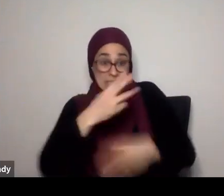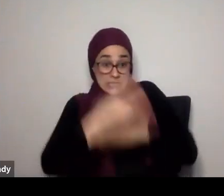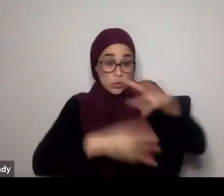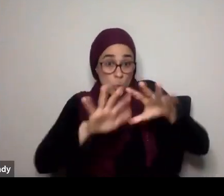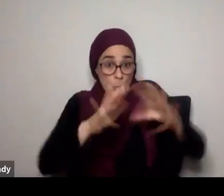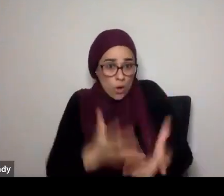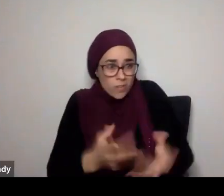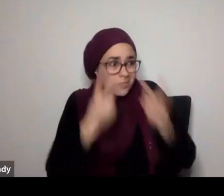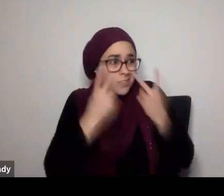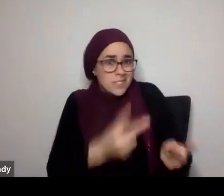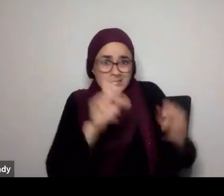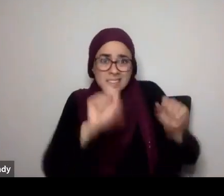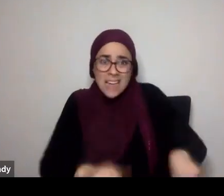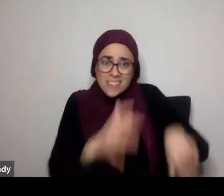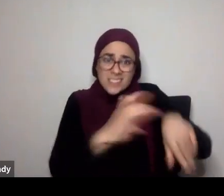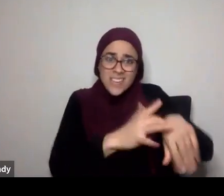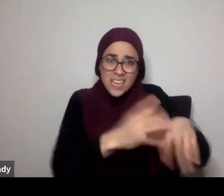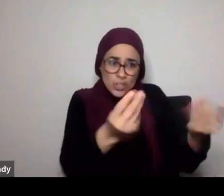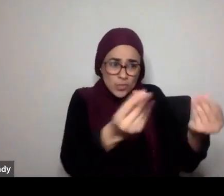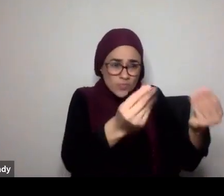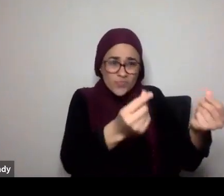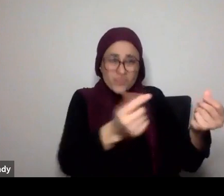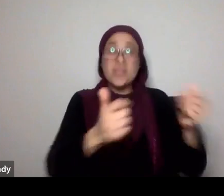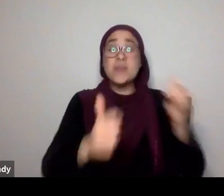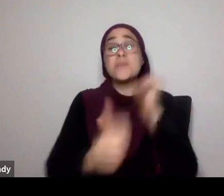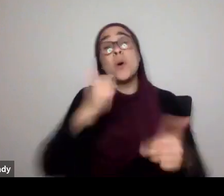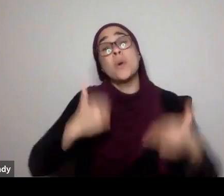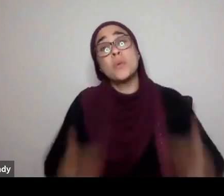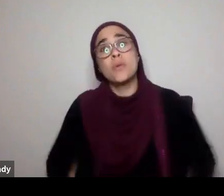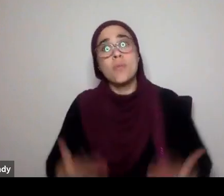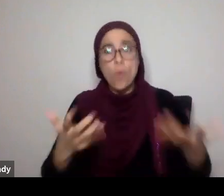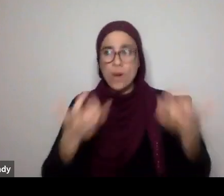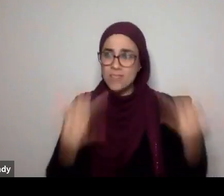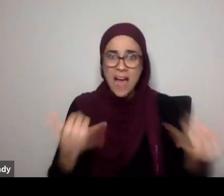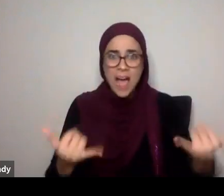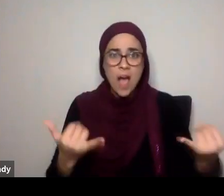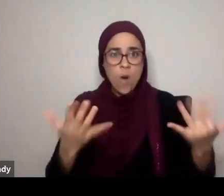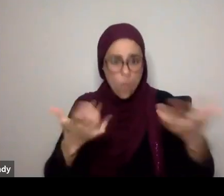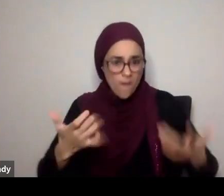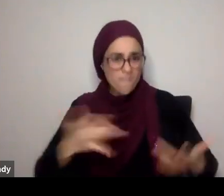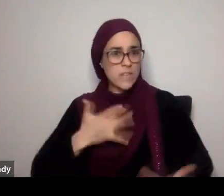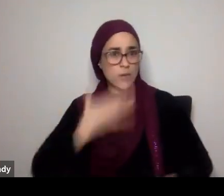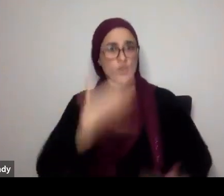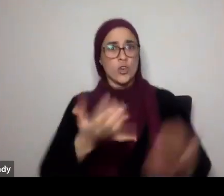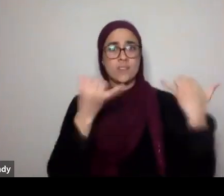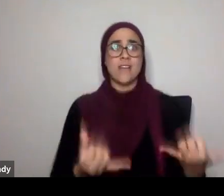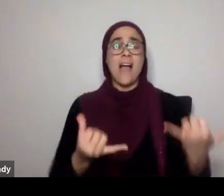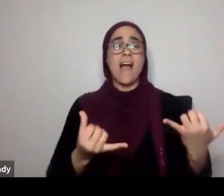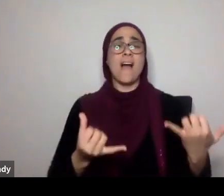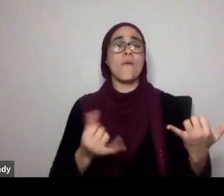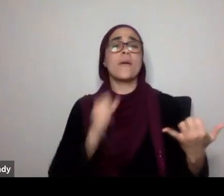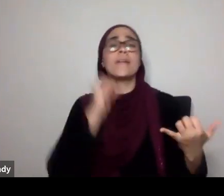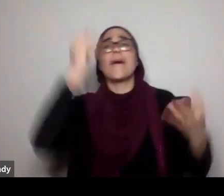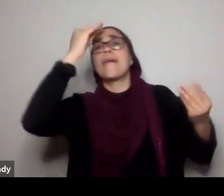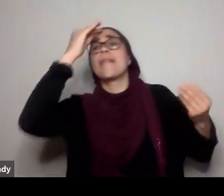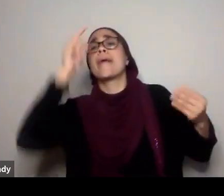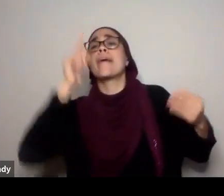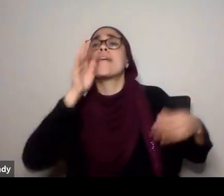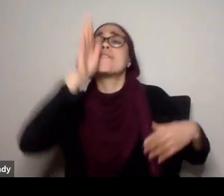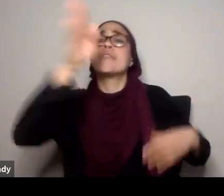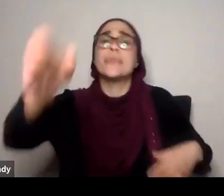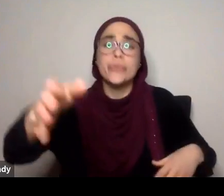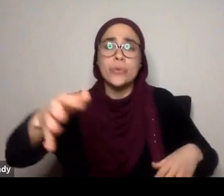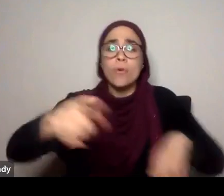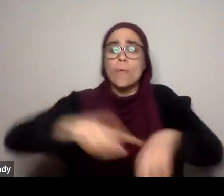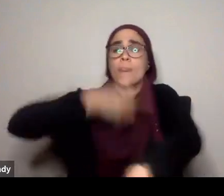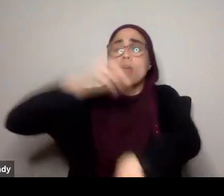most of us are stuck with immediate gratification, we want it now, we don't think about the long term, we don't have the luxury,